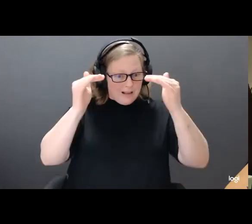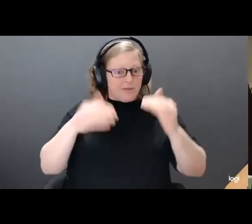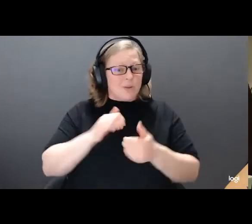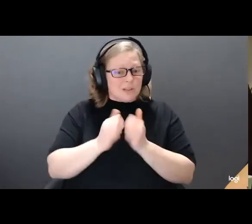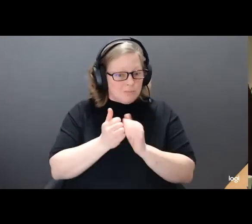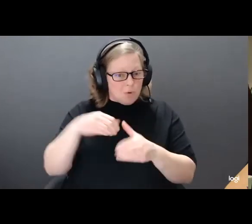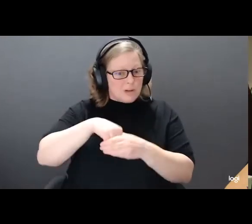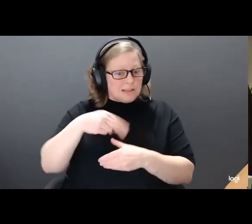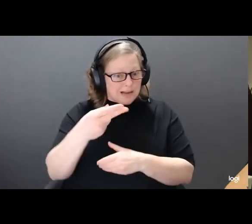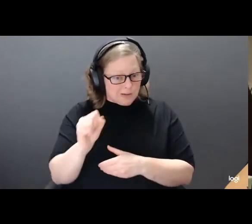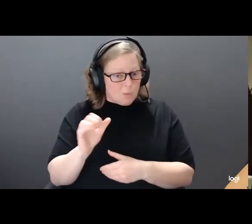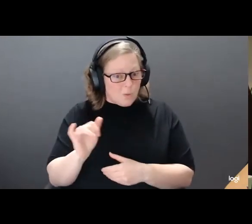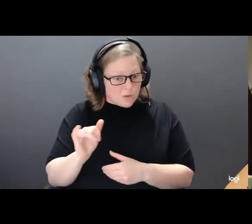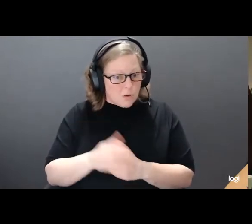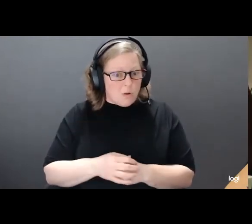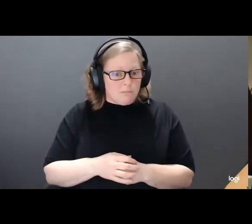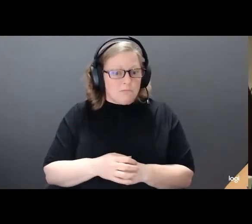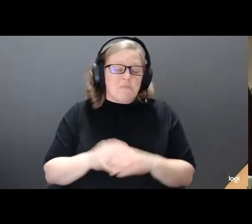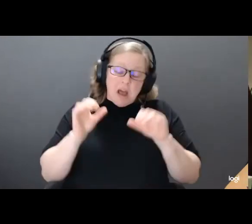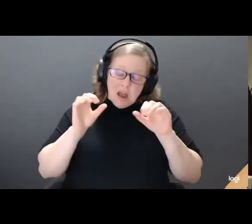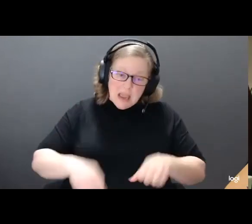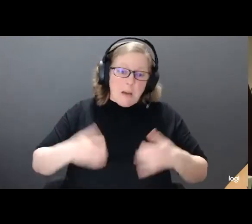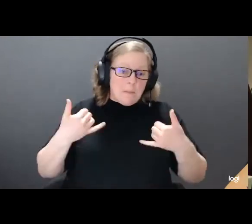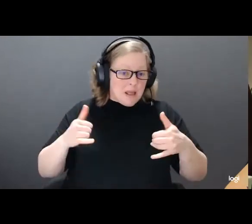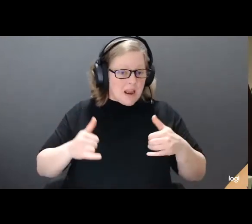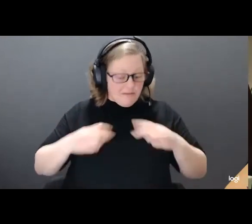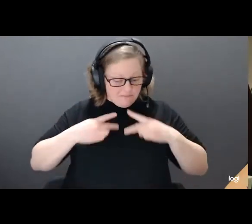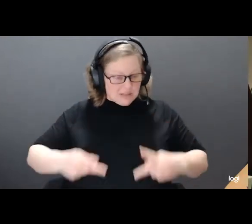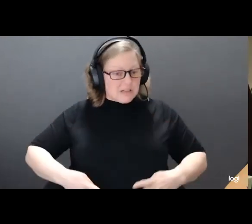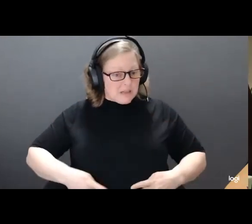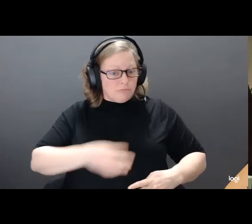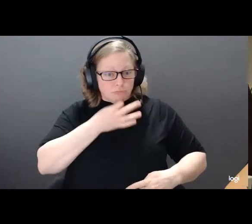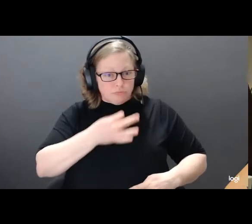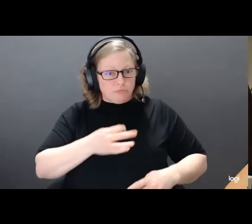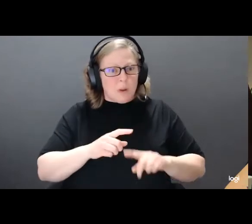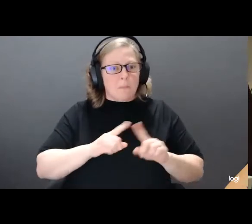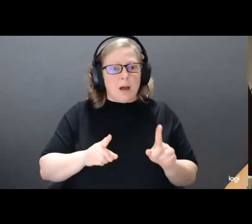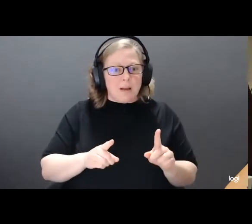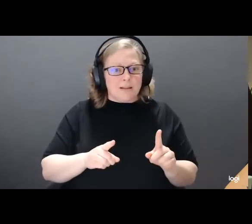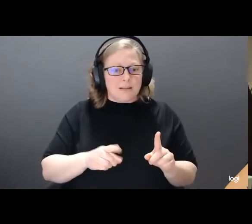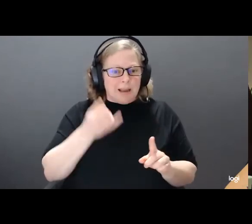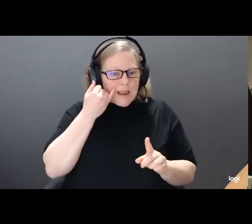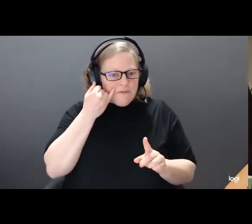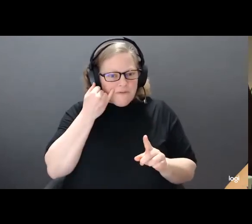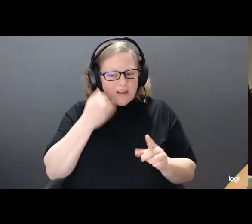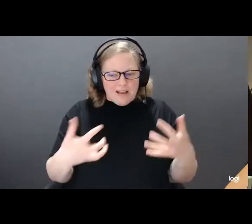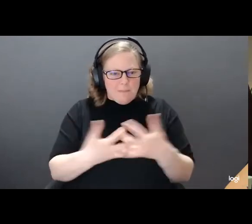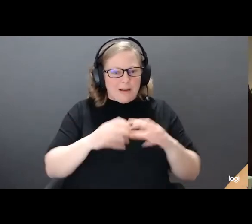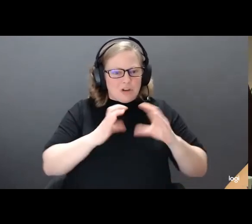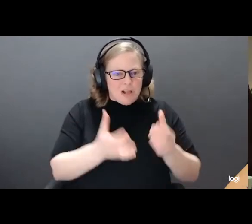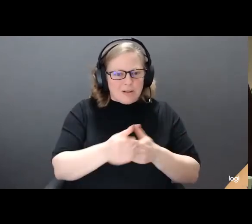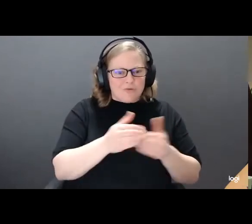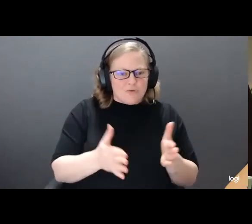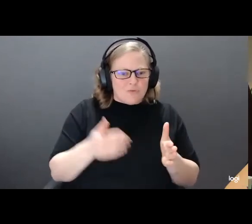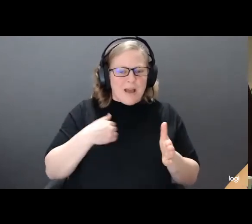Although physically I can play the sport, when things get like they're in the classroom and they start drawing drills on the